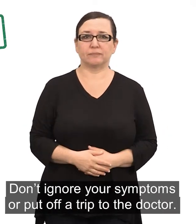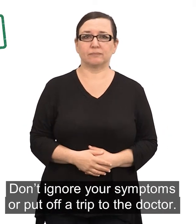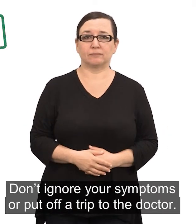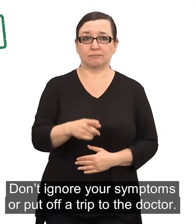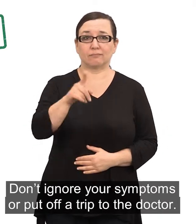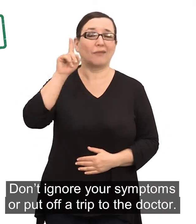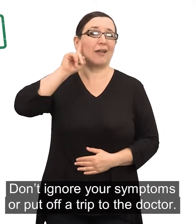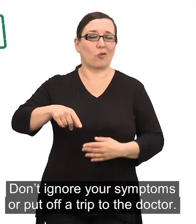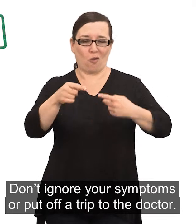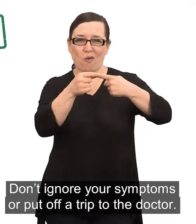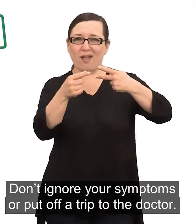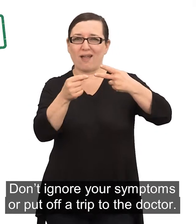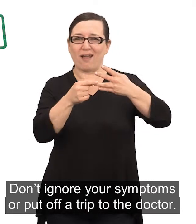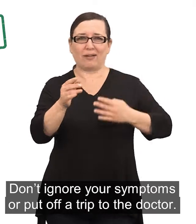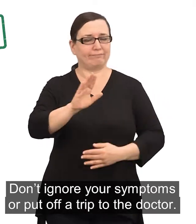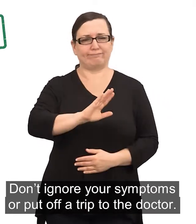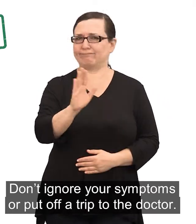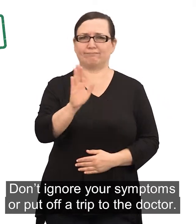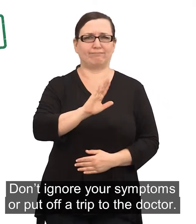Don't ignore your symptoms or put off a trip to the doctor.